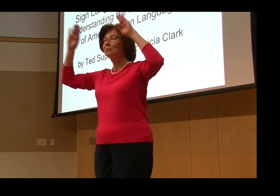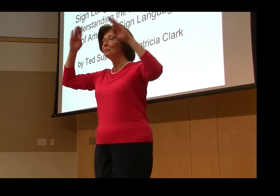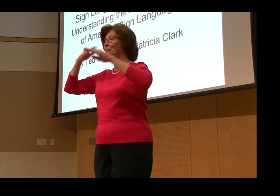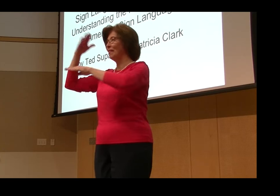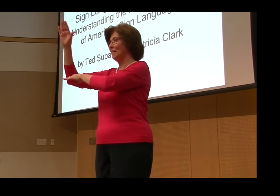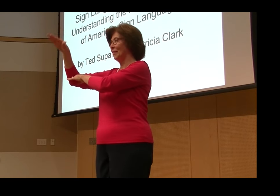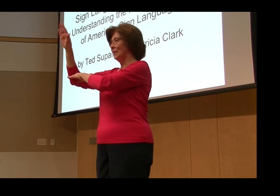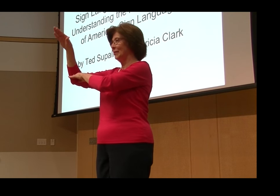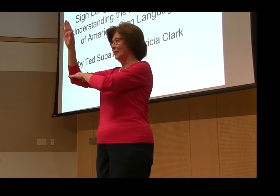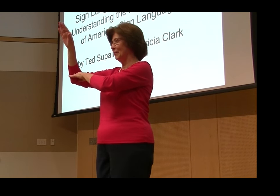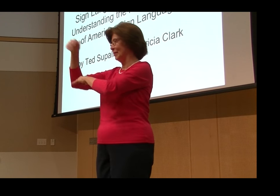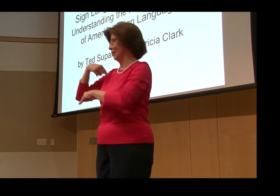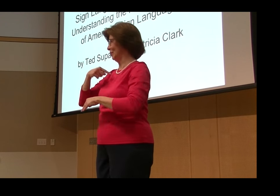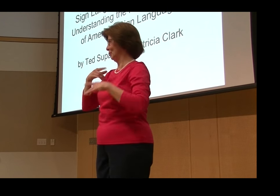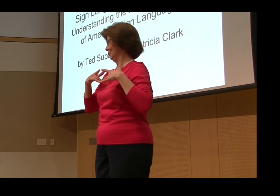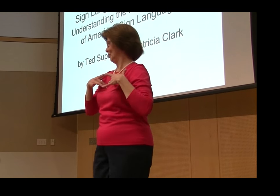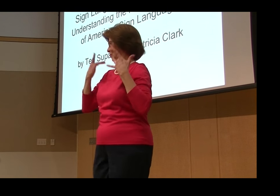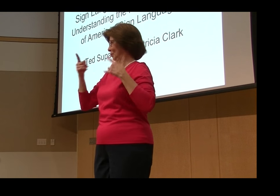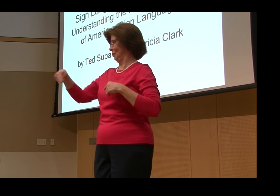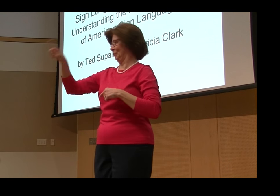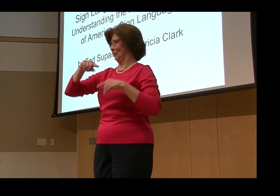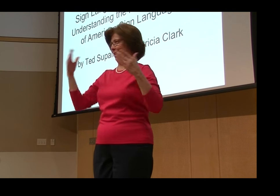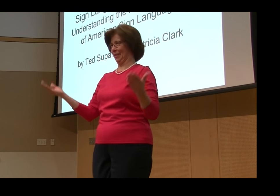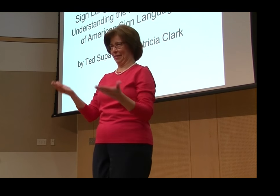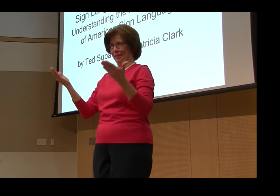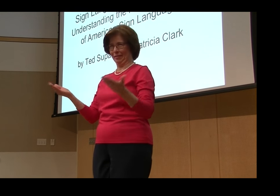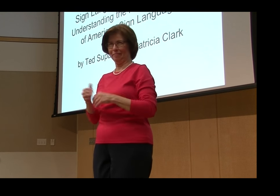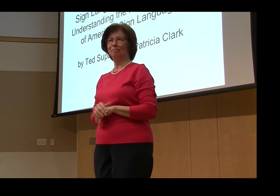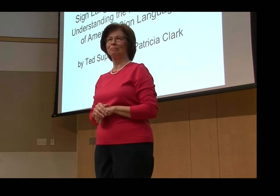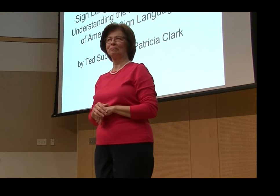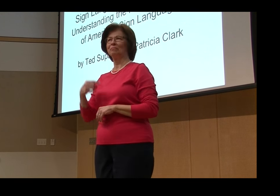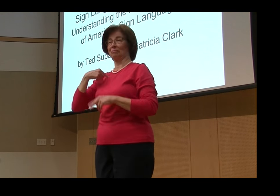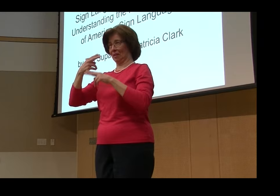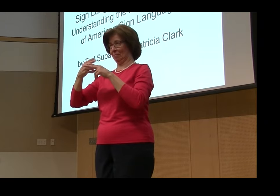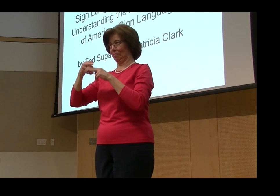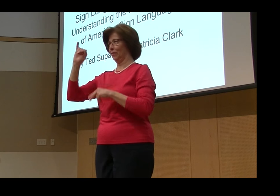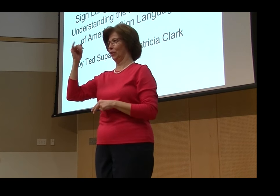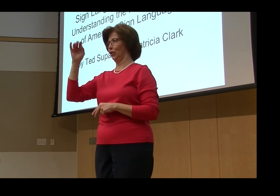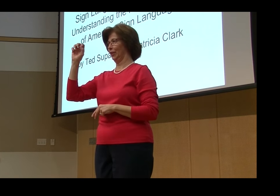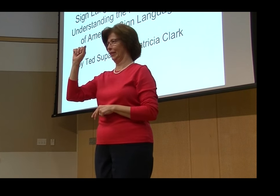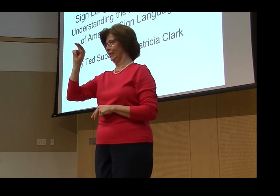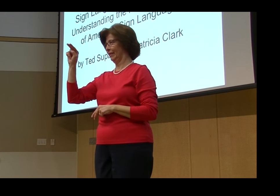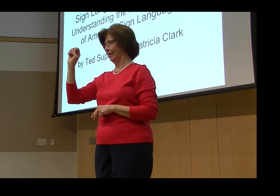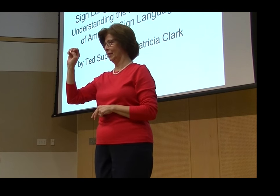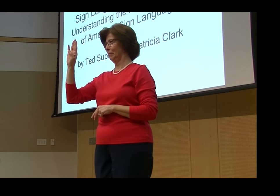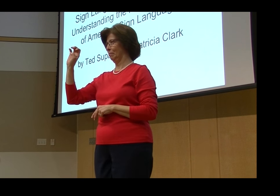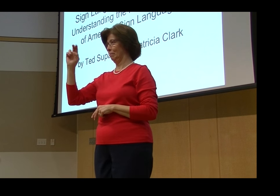Hello everyone, good afternoon. I'm so thrilled that you're all able to be here with us this afternoon. My name